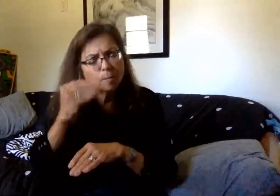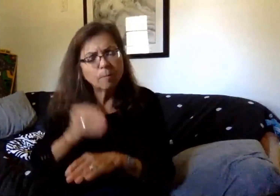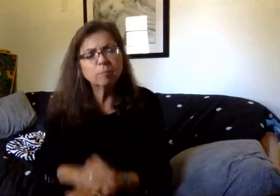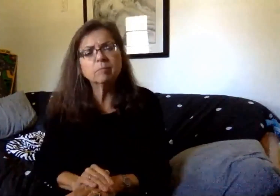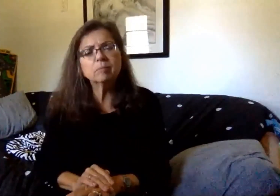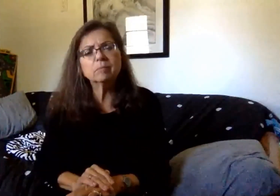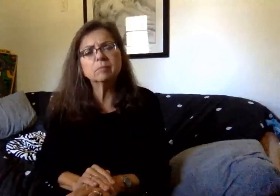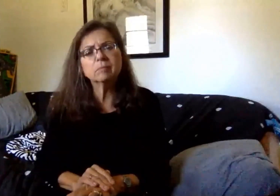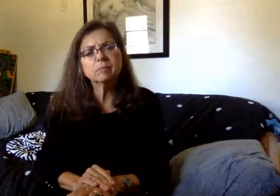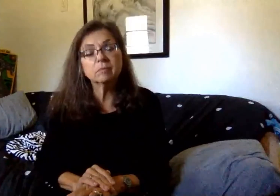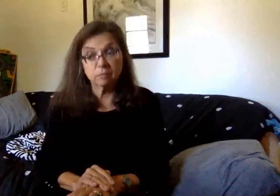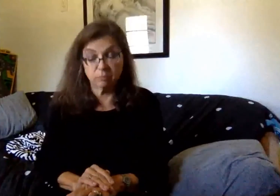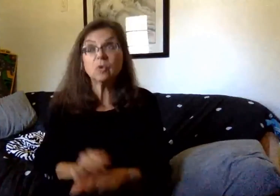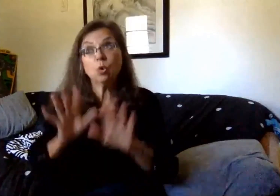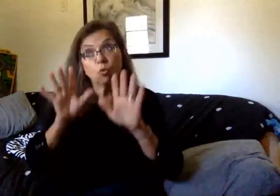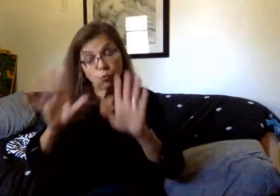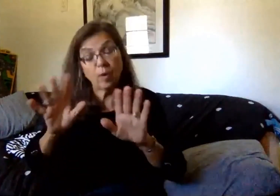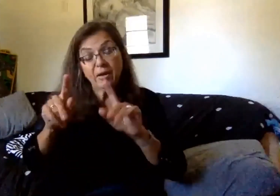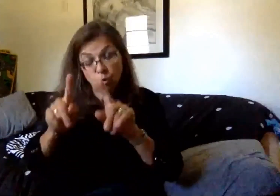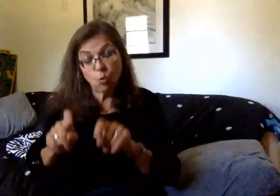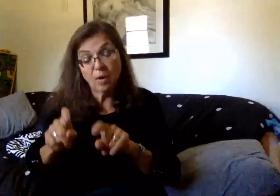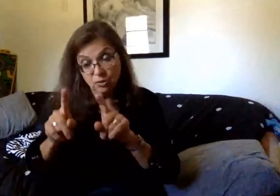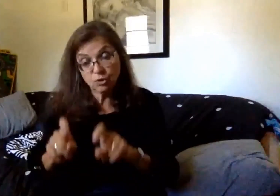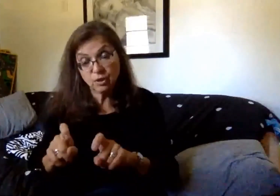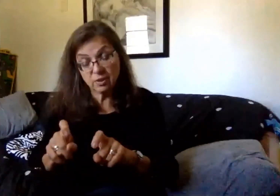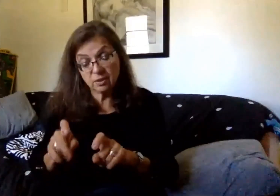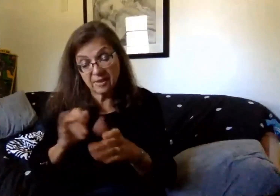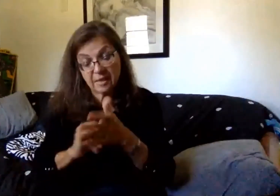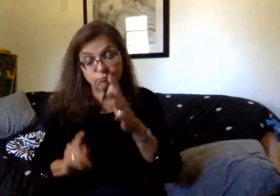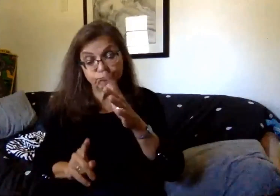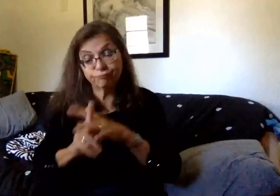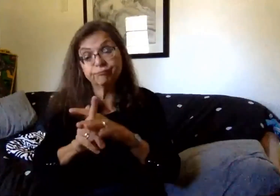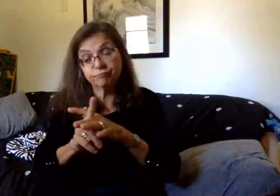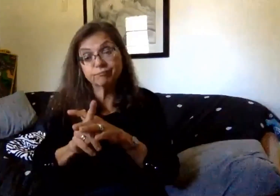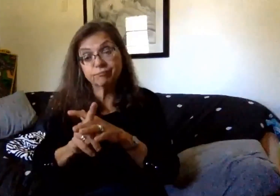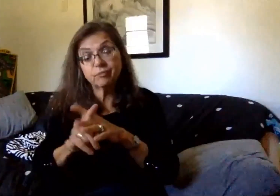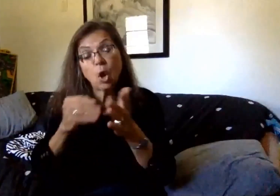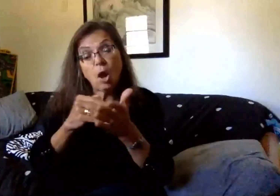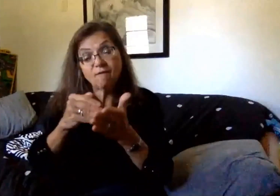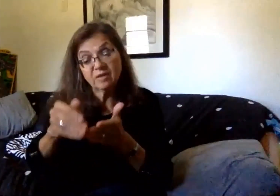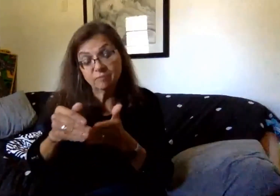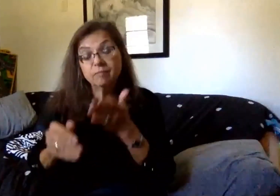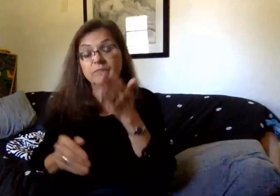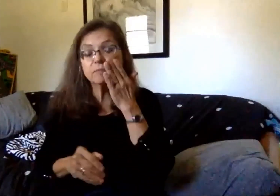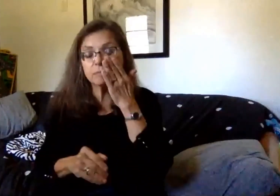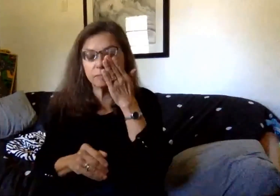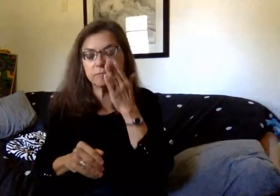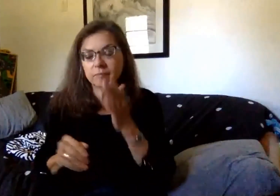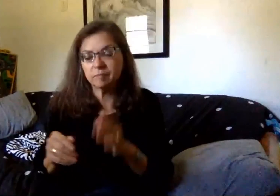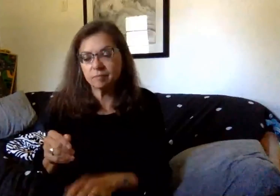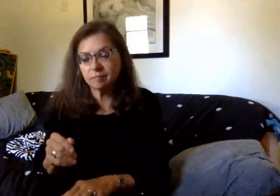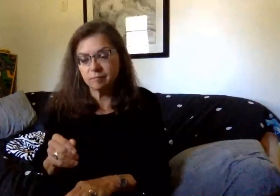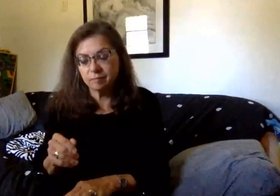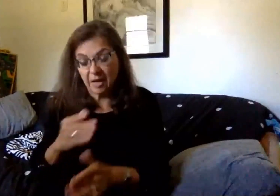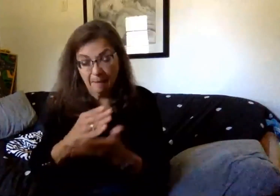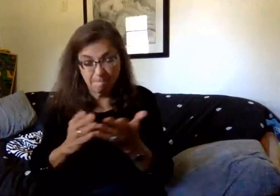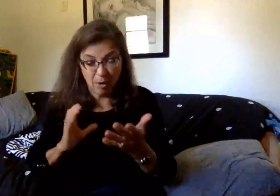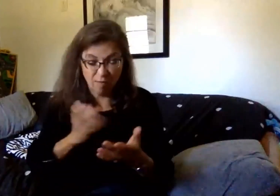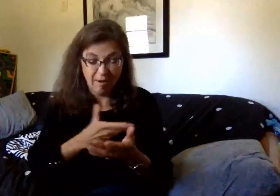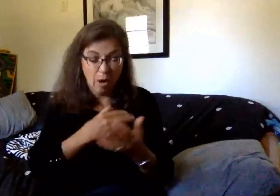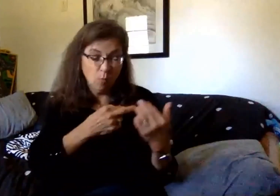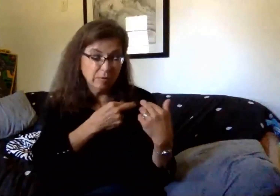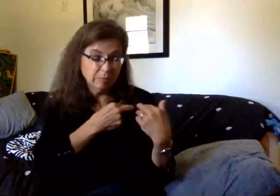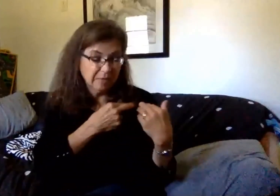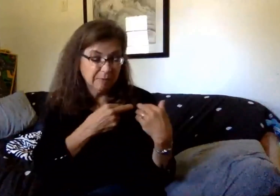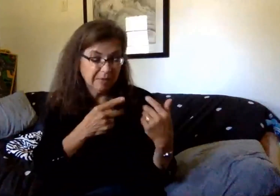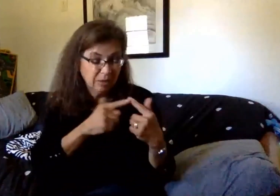That is a great question. A question that comes up in the guidance quite frequently. I think part of our responsibility as a district